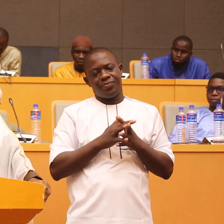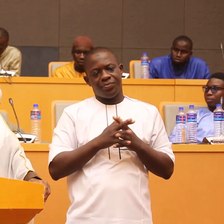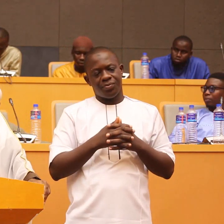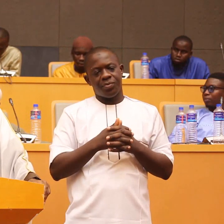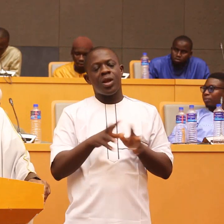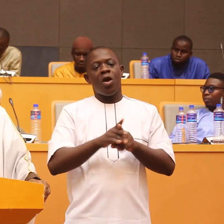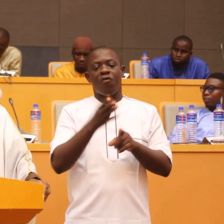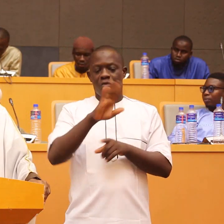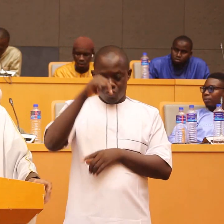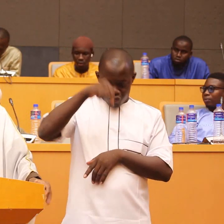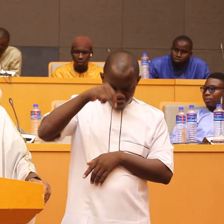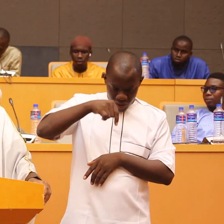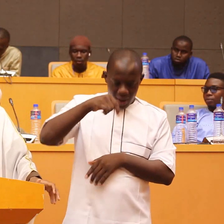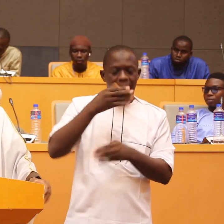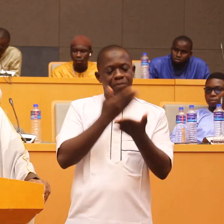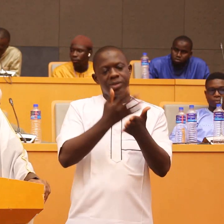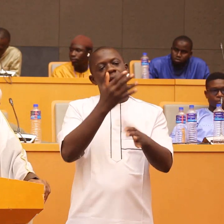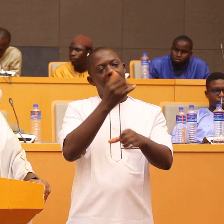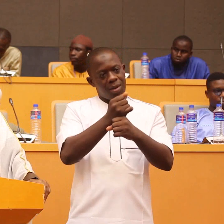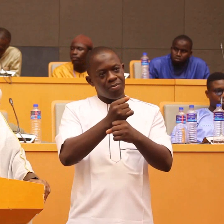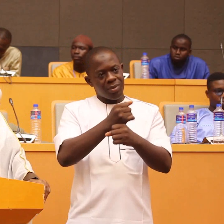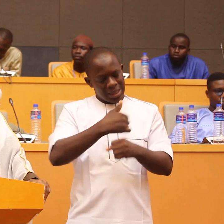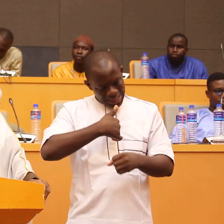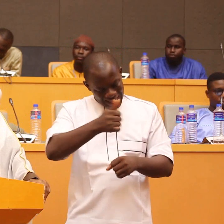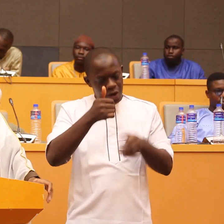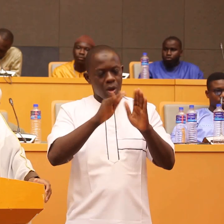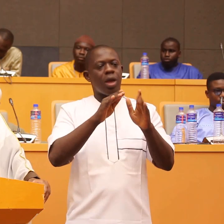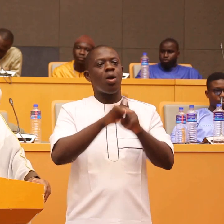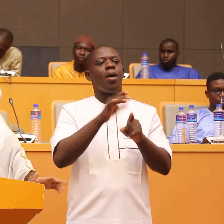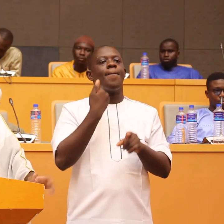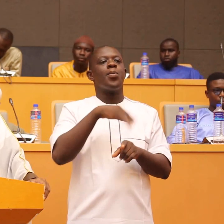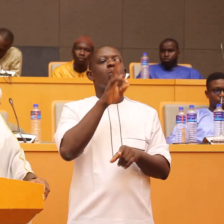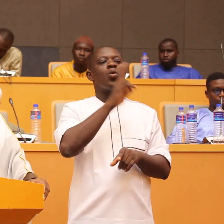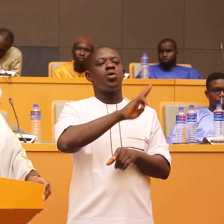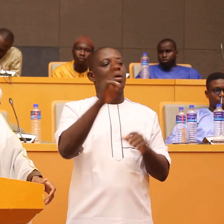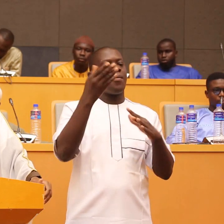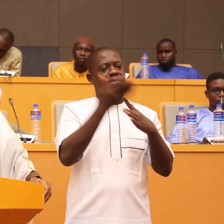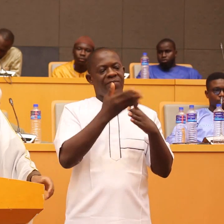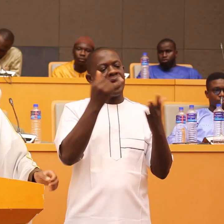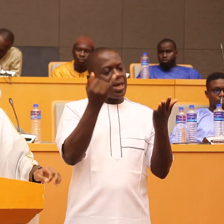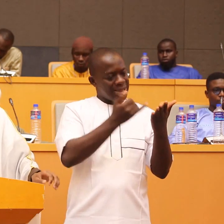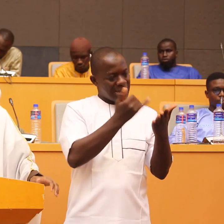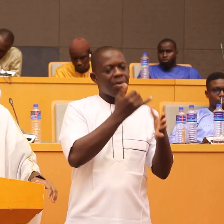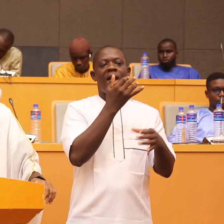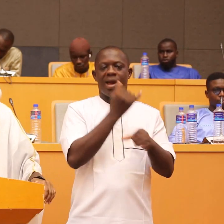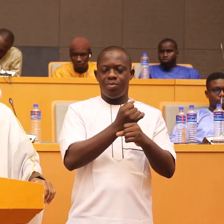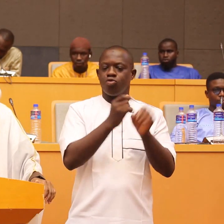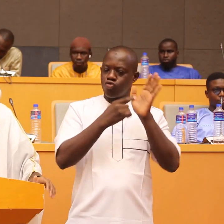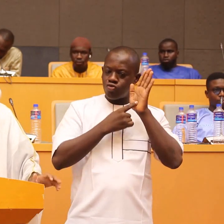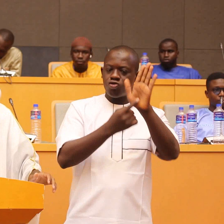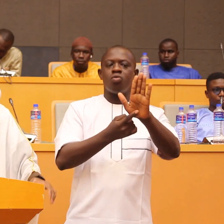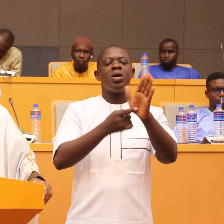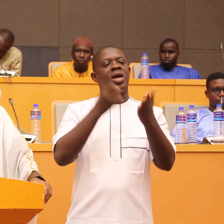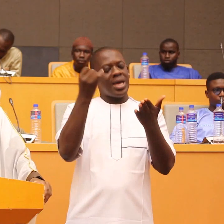from today treat them with kindness treat them with love show them that the islamic religion